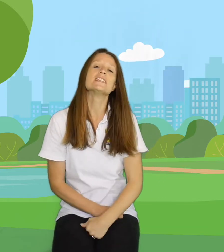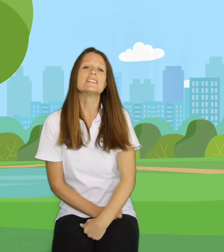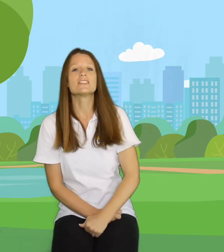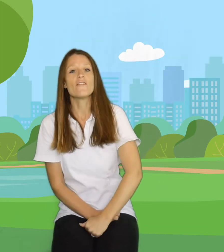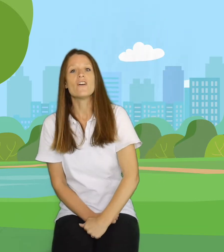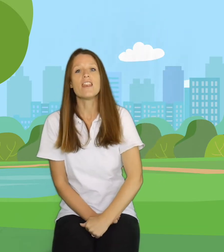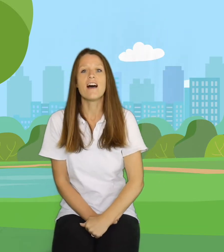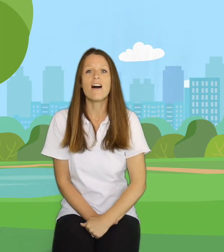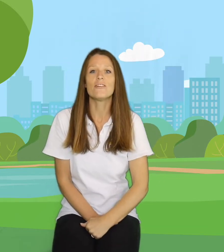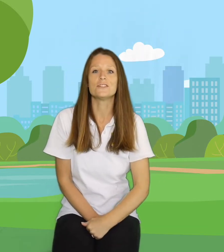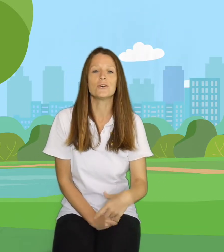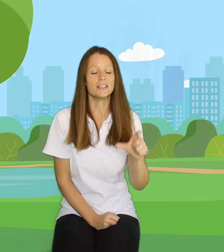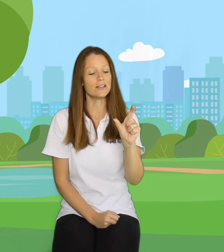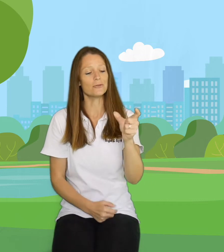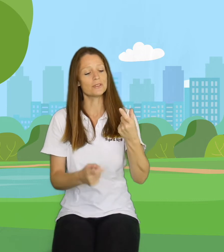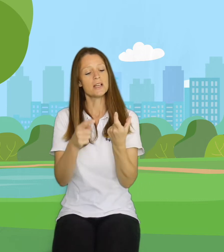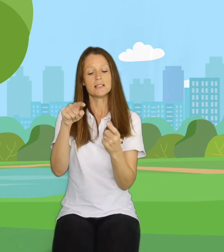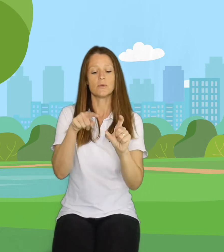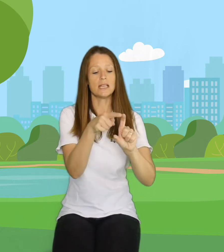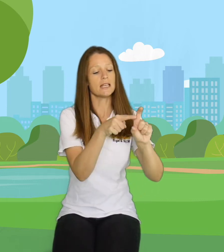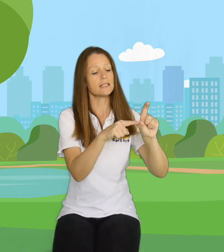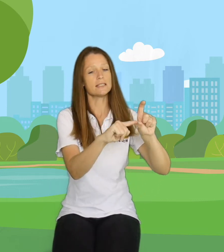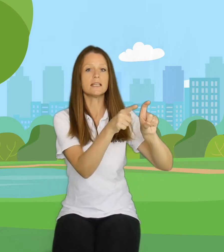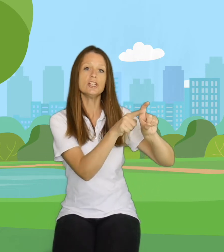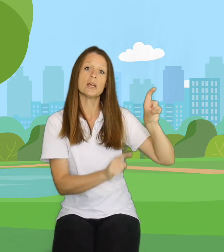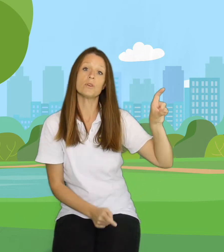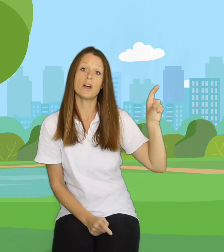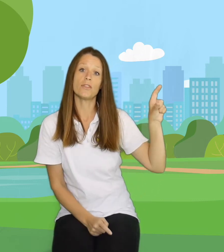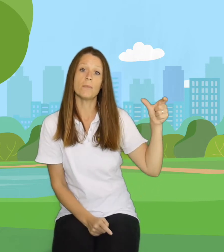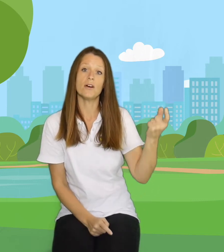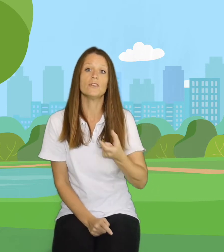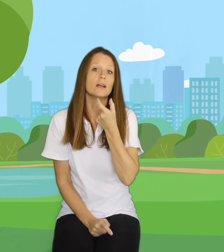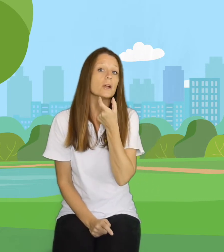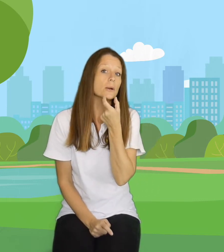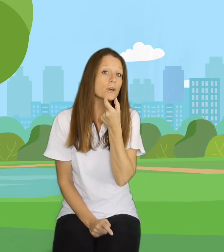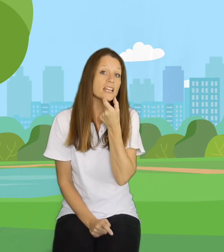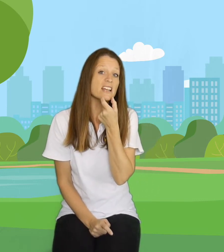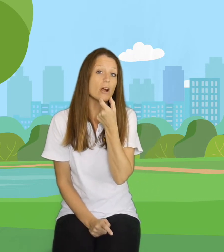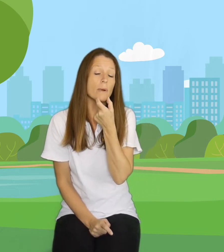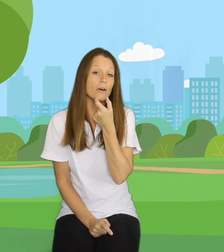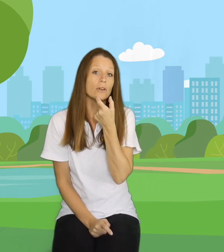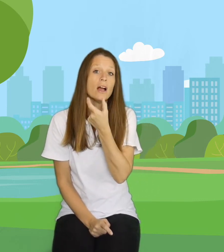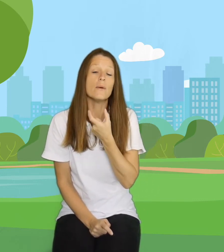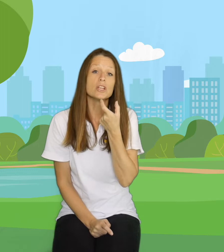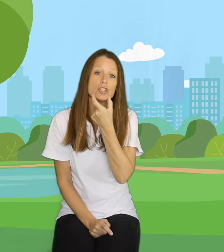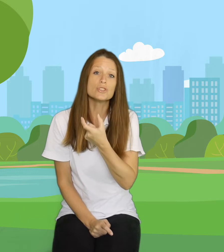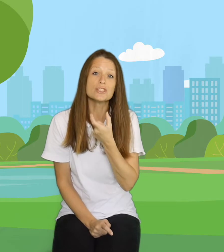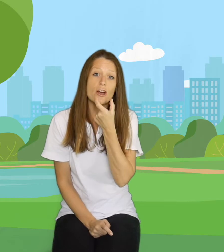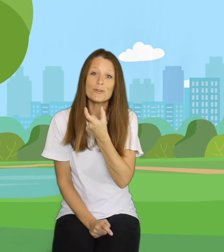need the sign for Laughter or the Giggles. So we're going to get this C shape with our thumb and our finger. We're going to bring it near our mouth. Then we're going to do circles